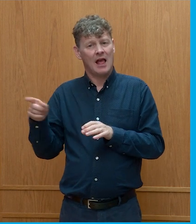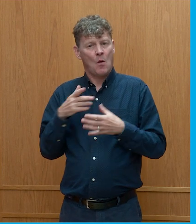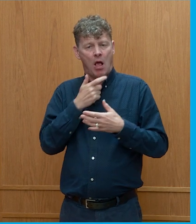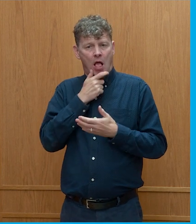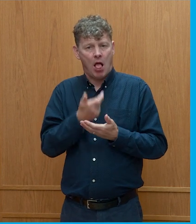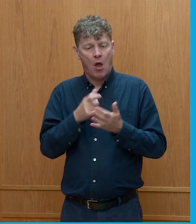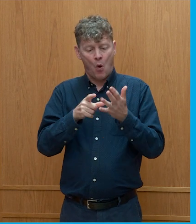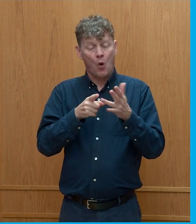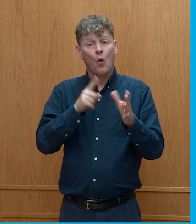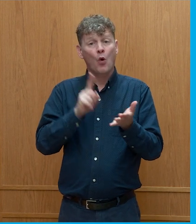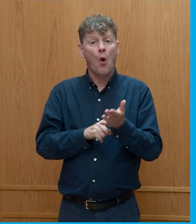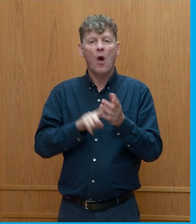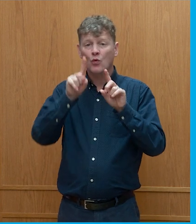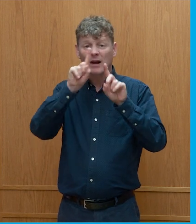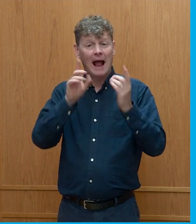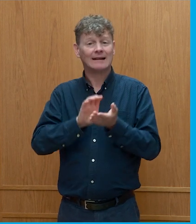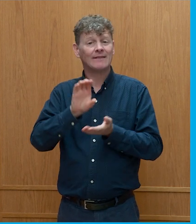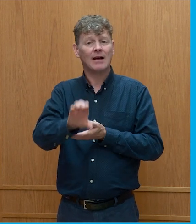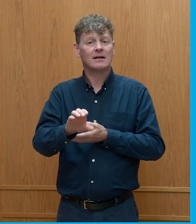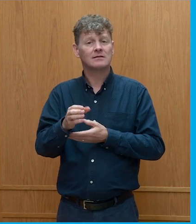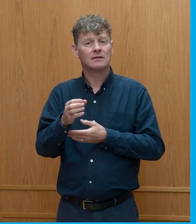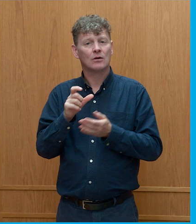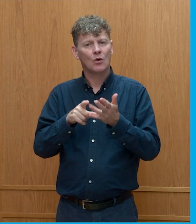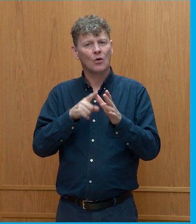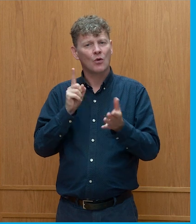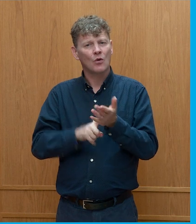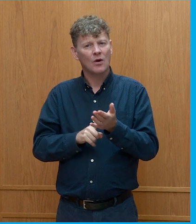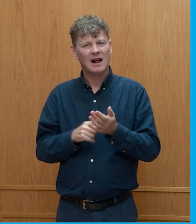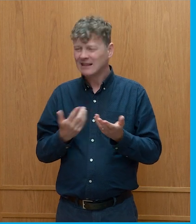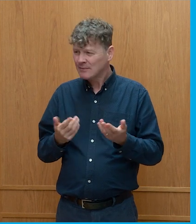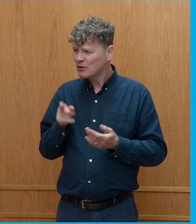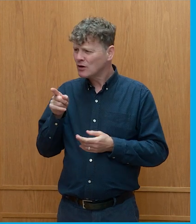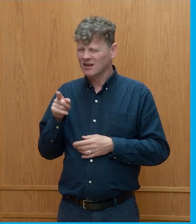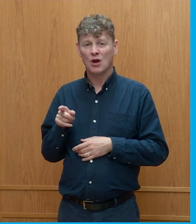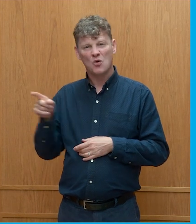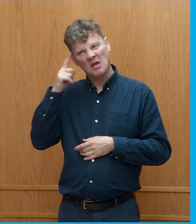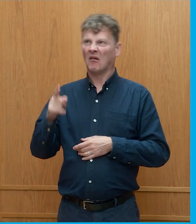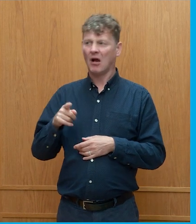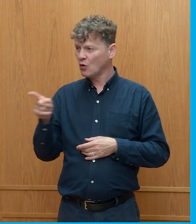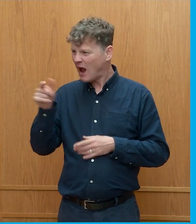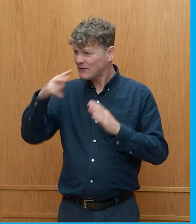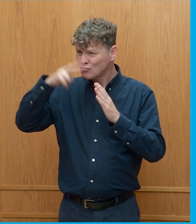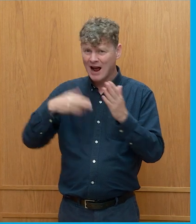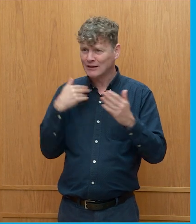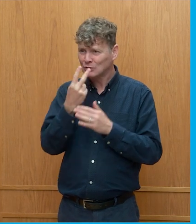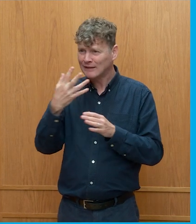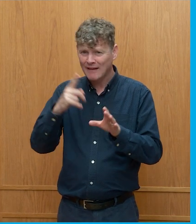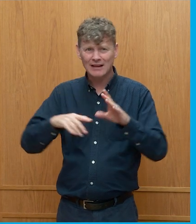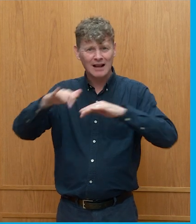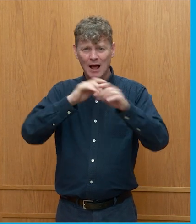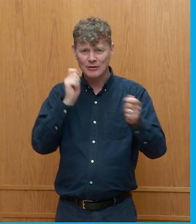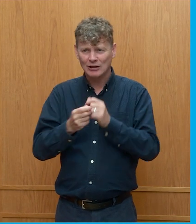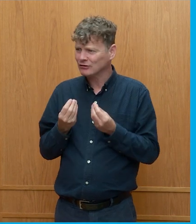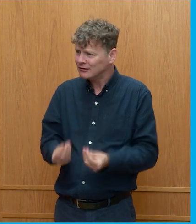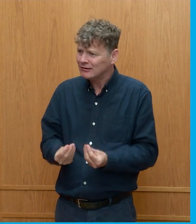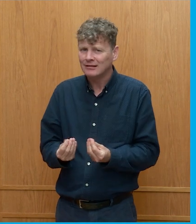uninvestable. And that just made me think, God, you haven't read a single thing on climate change for 20 years. And so one of the things